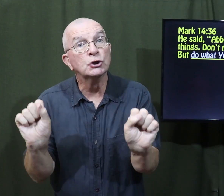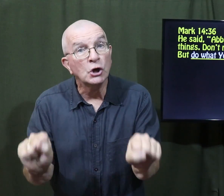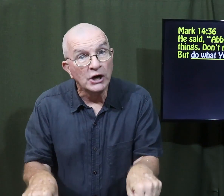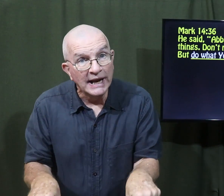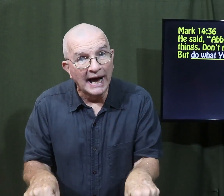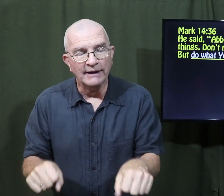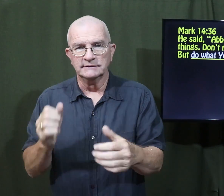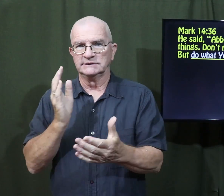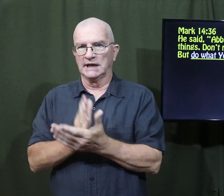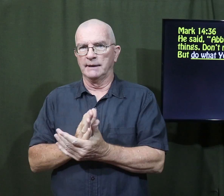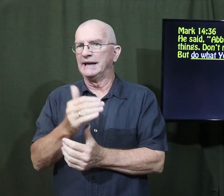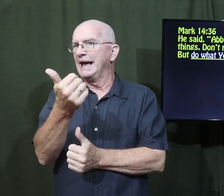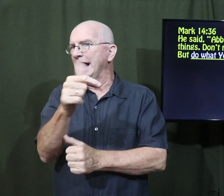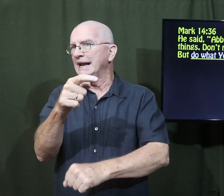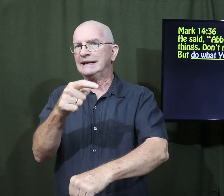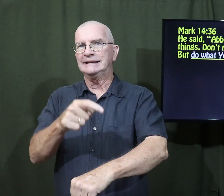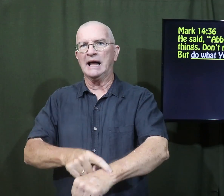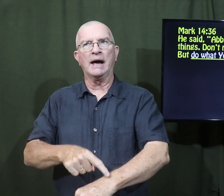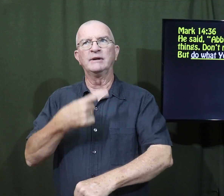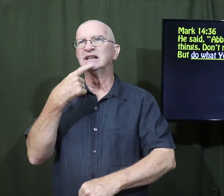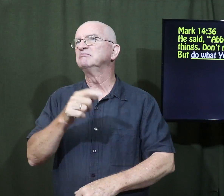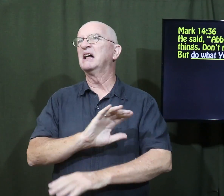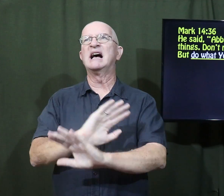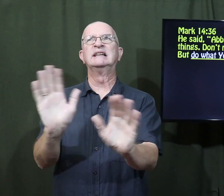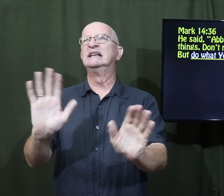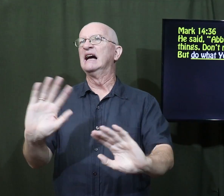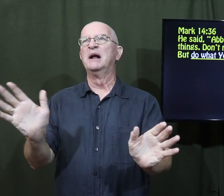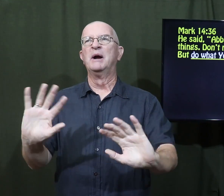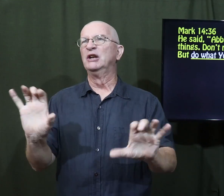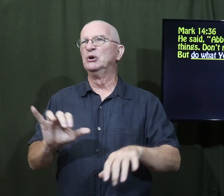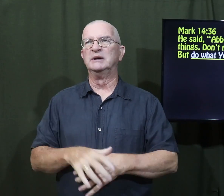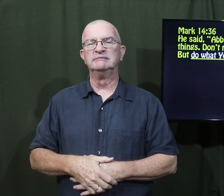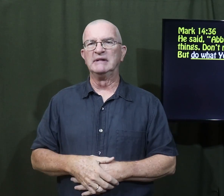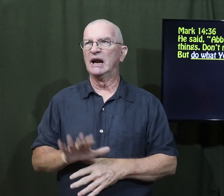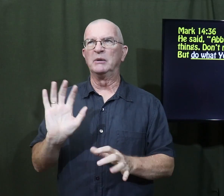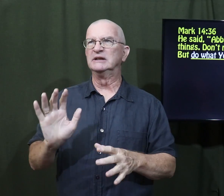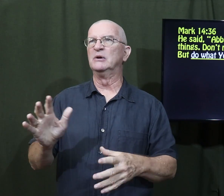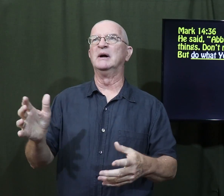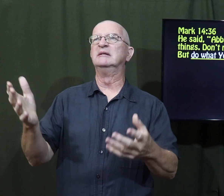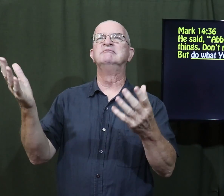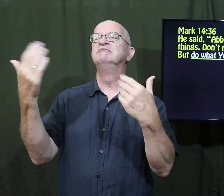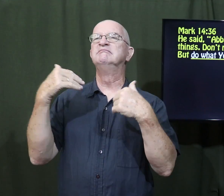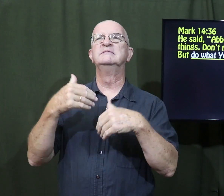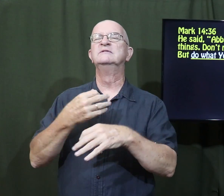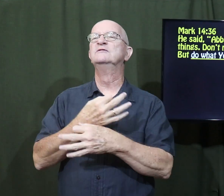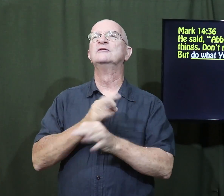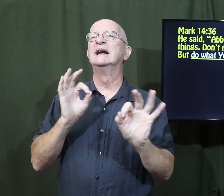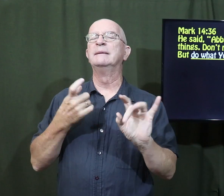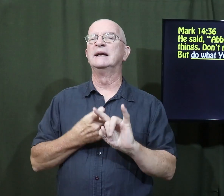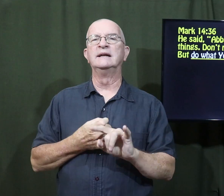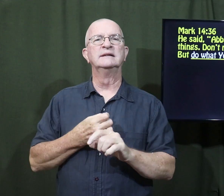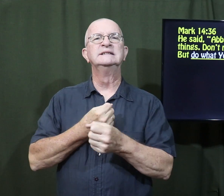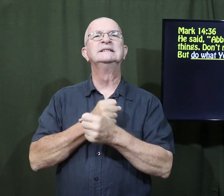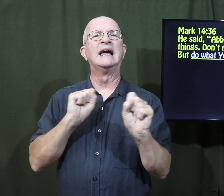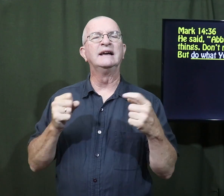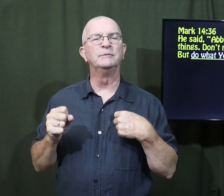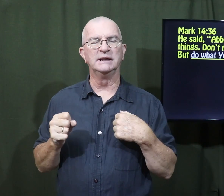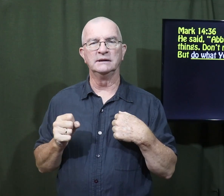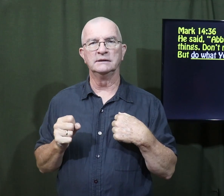Jesus could have stopped any time. He could have said, no, I'm not going to do it. Come and